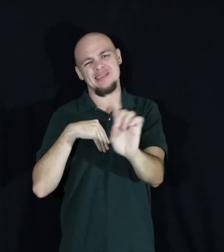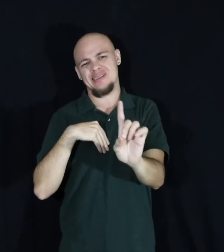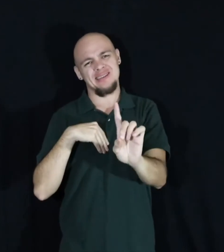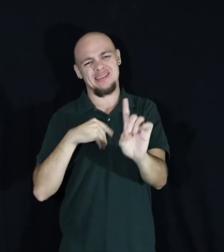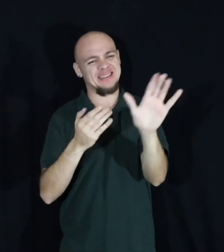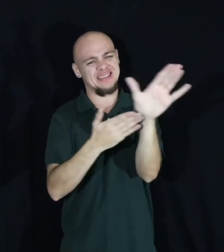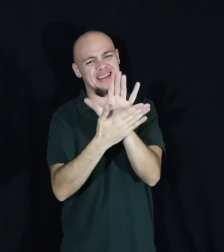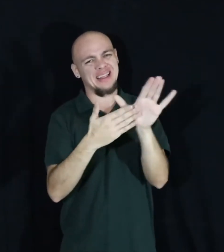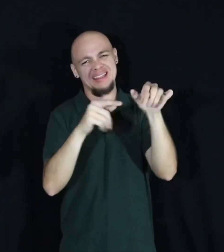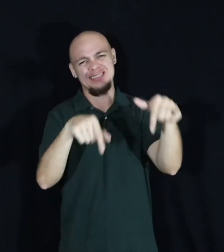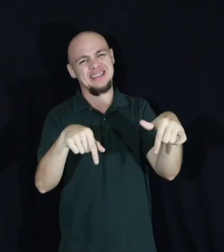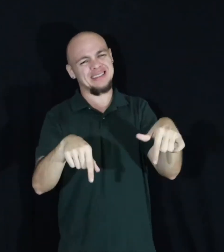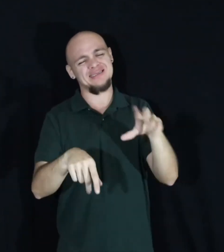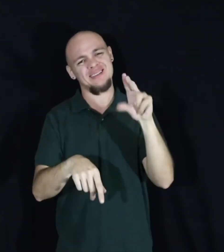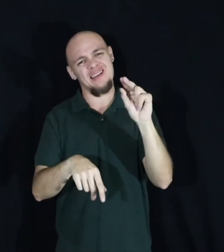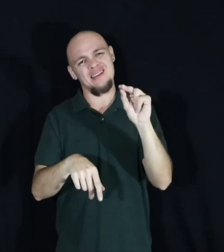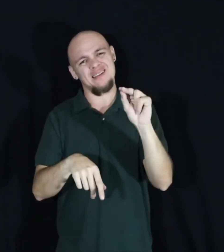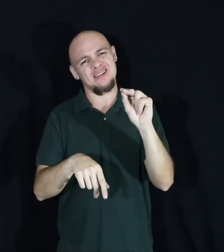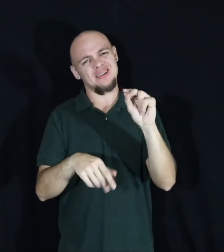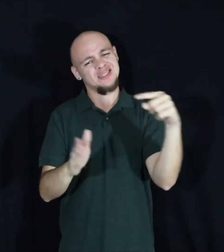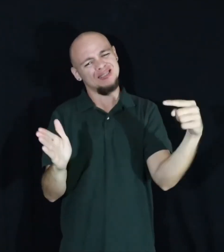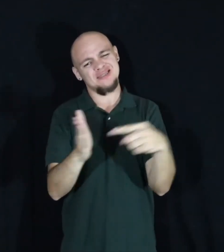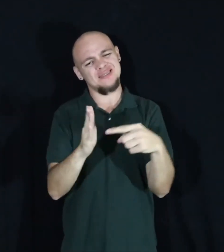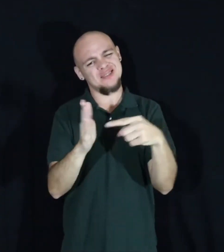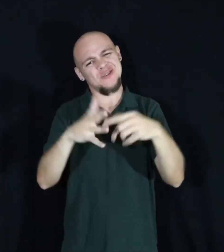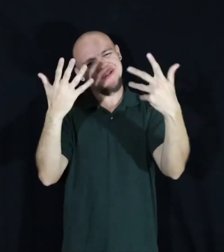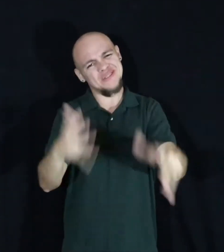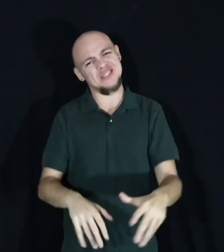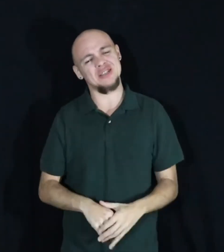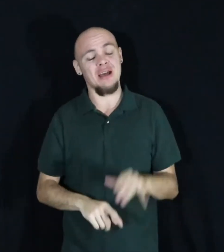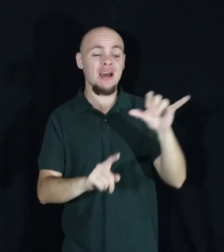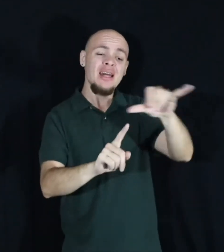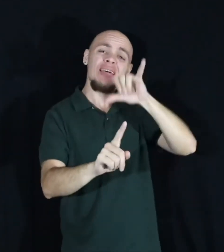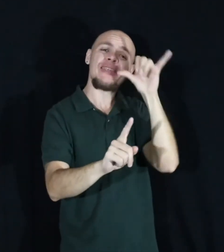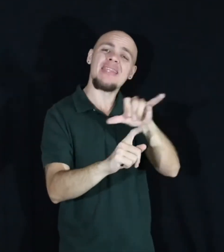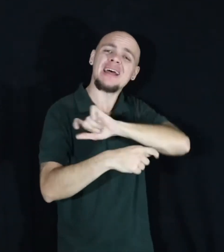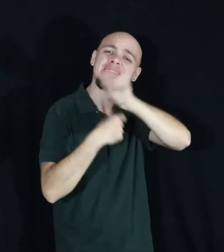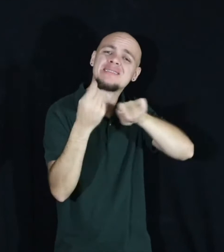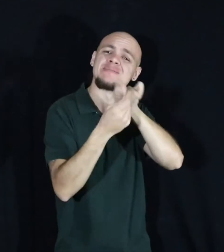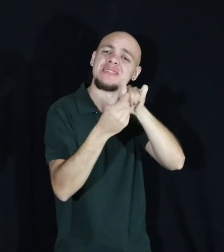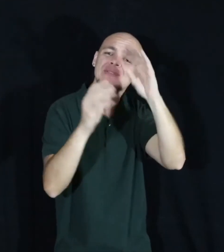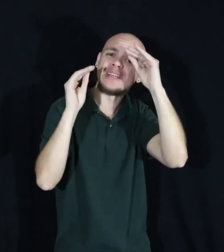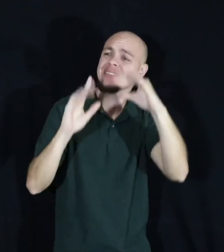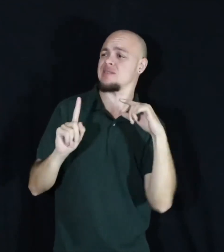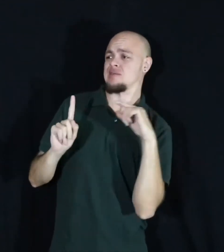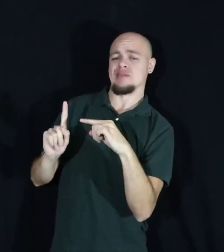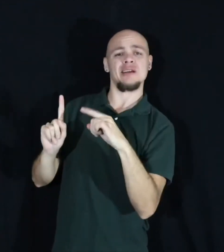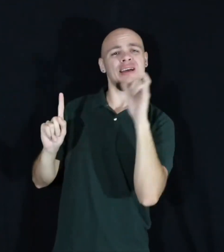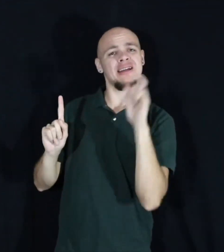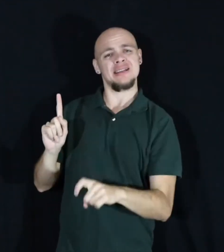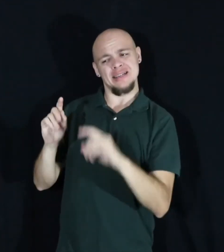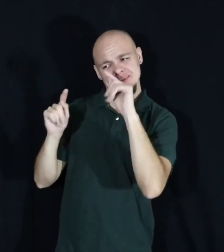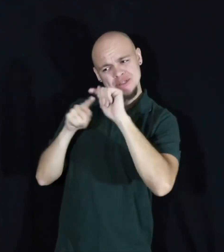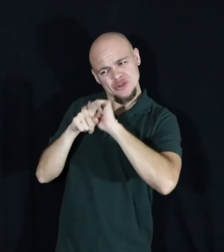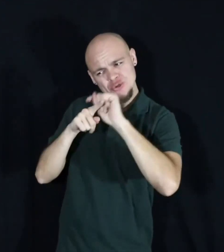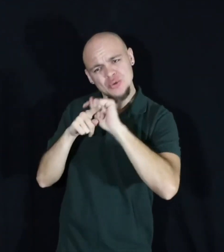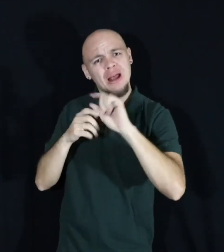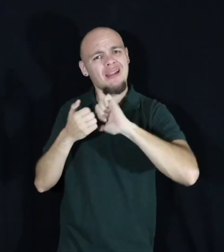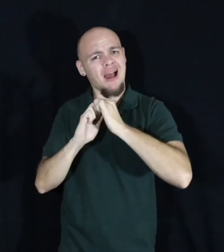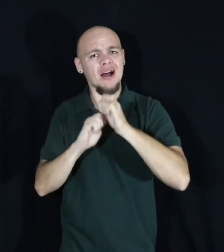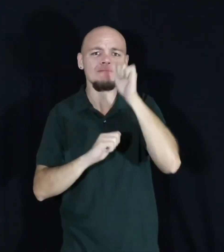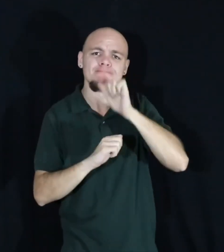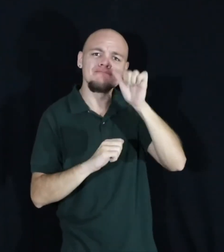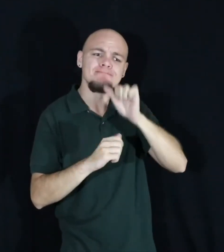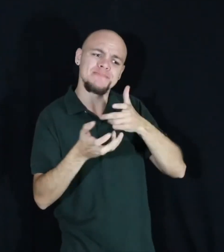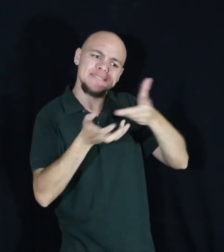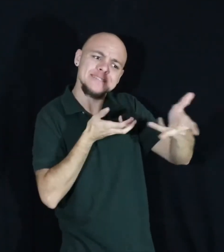cleanse this when it's long overdue. That certain teachers need to be properly trained on how to handle the